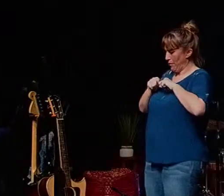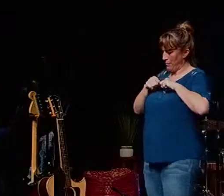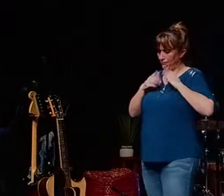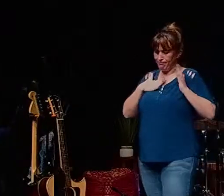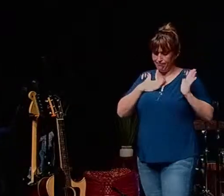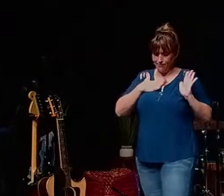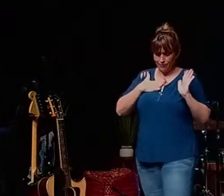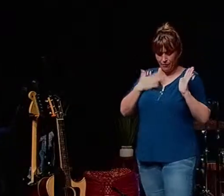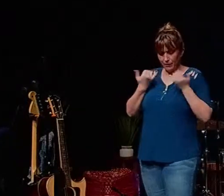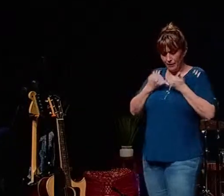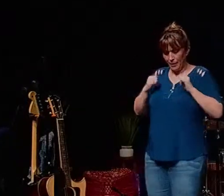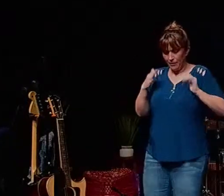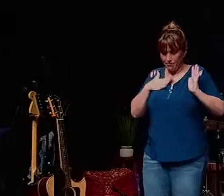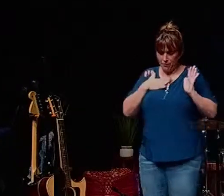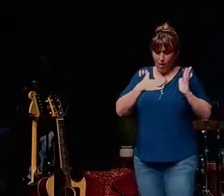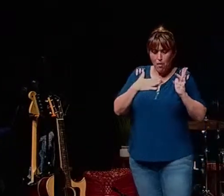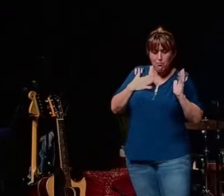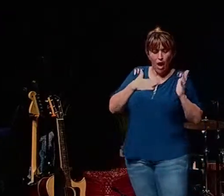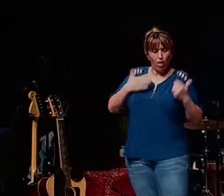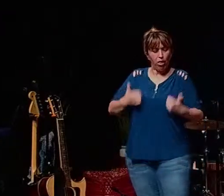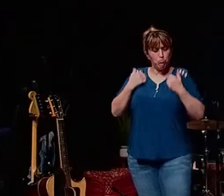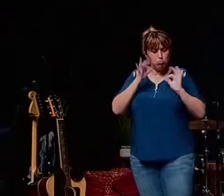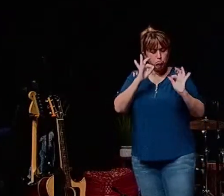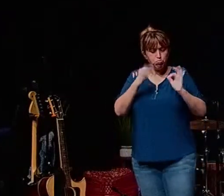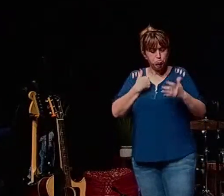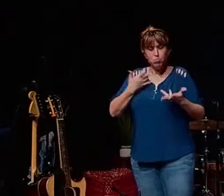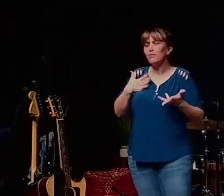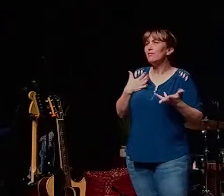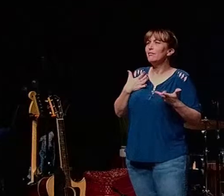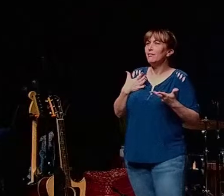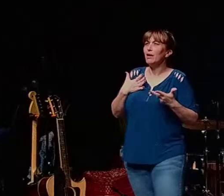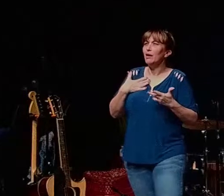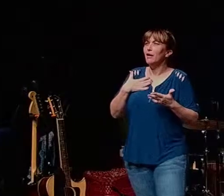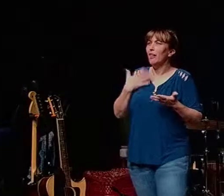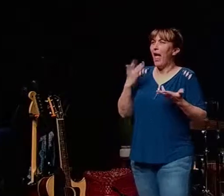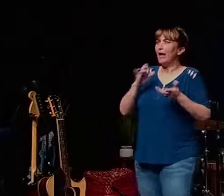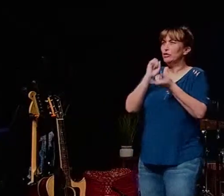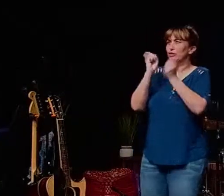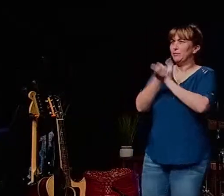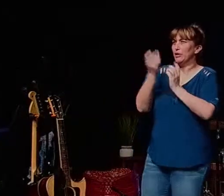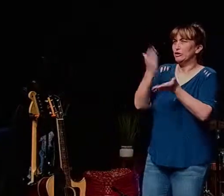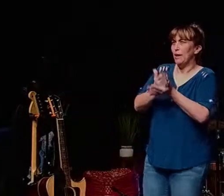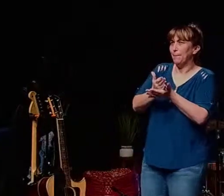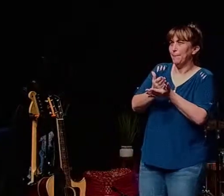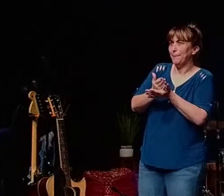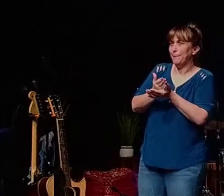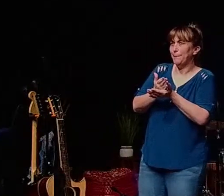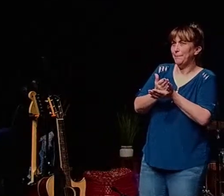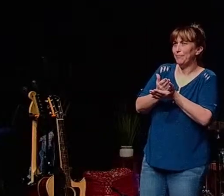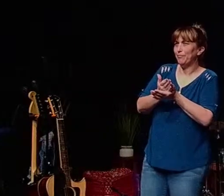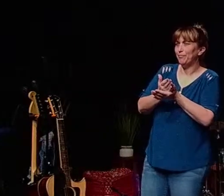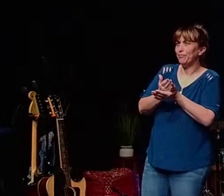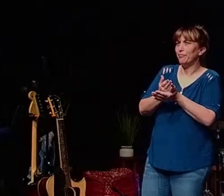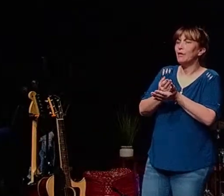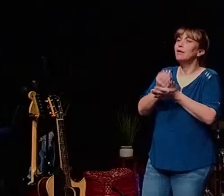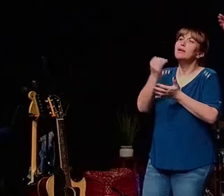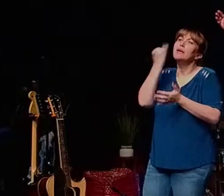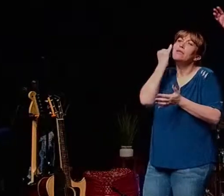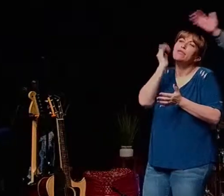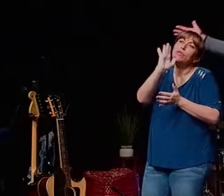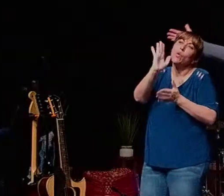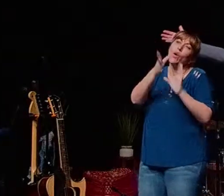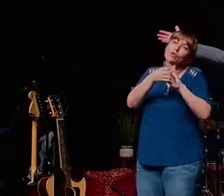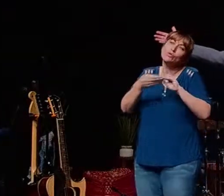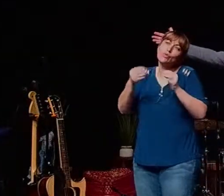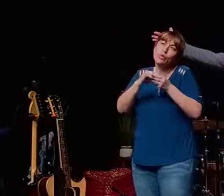become hey i have my my act together it stops transformation only comes from god and if your story is